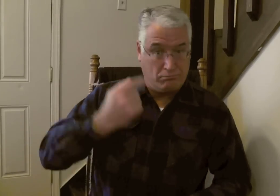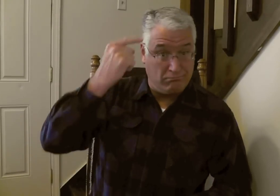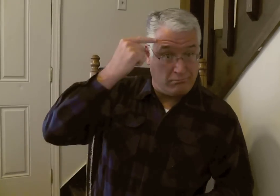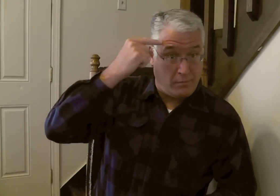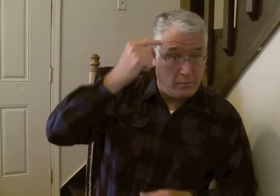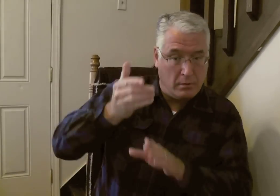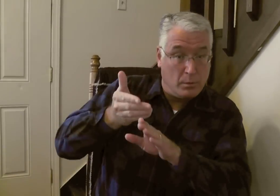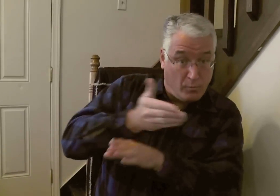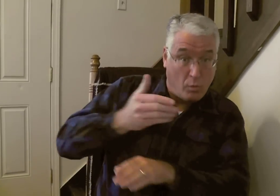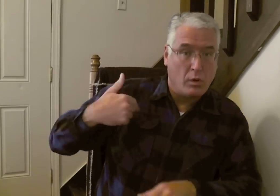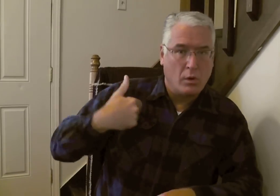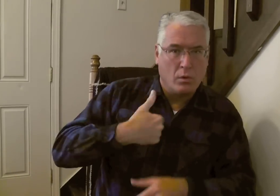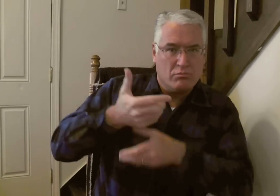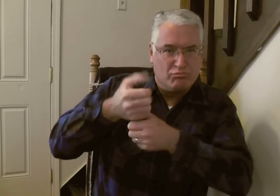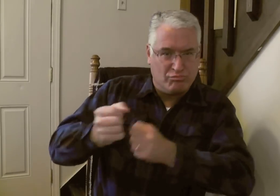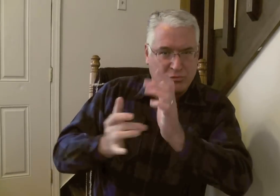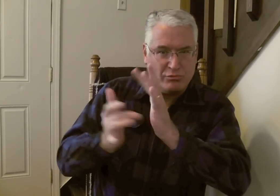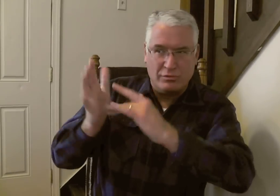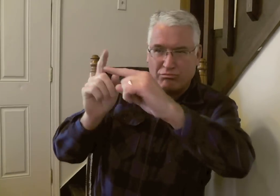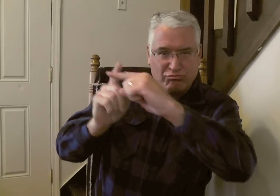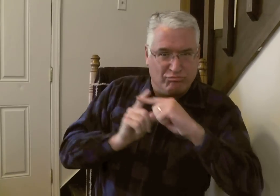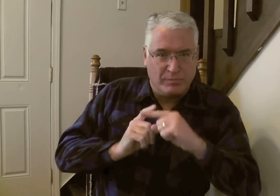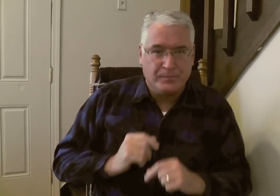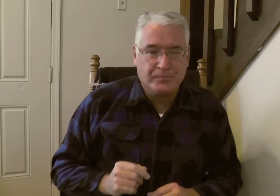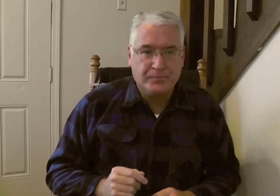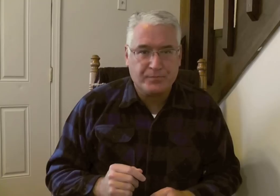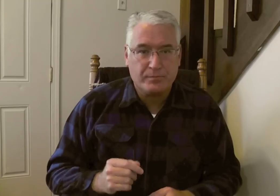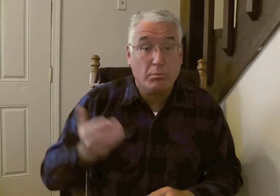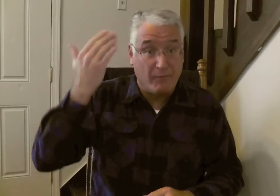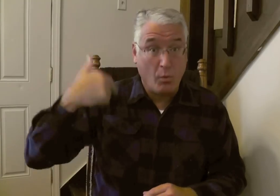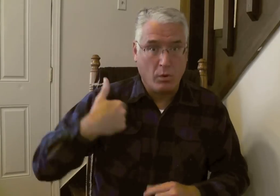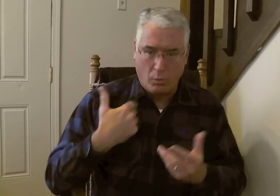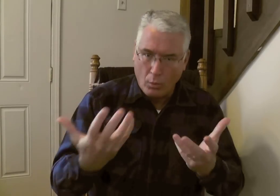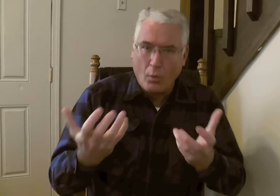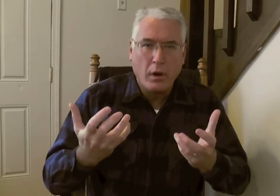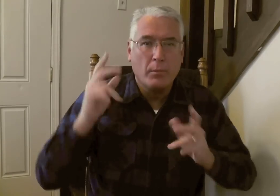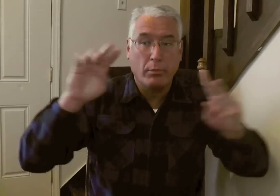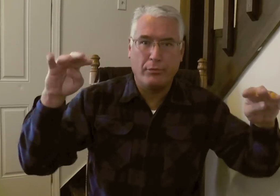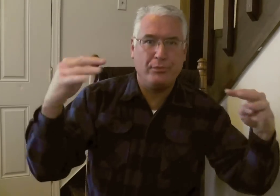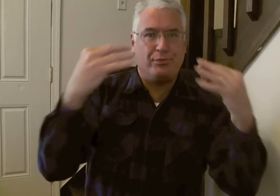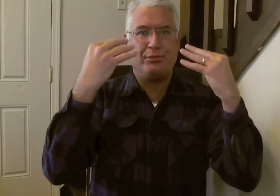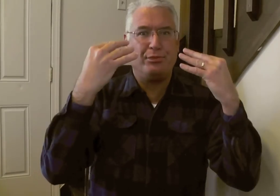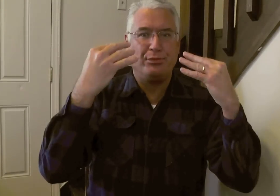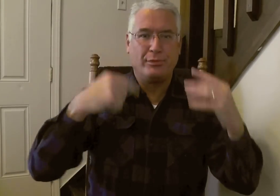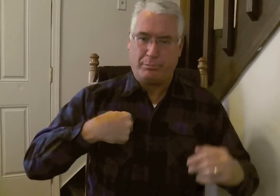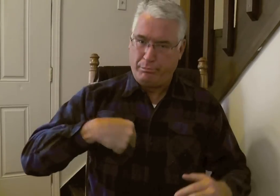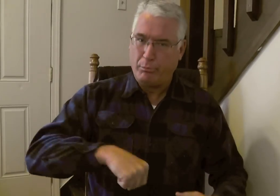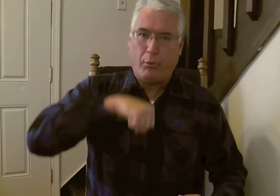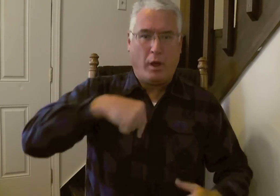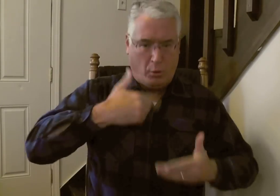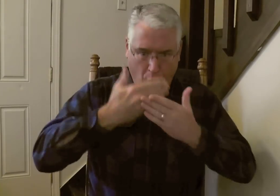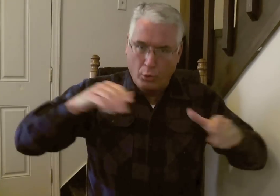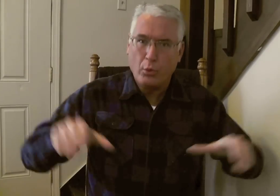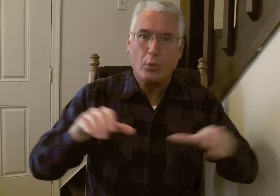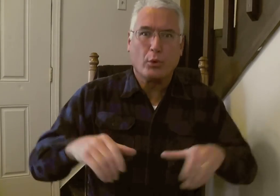of what our minds looked like before we trusted Christ for salvation. Before, we wanted people to look at us. We were